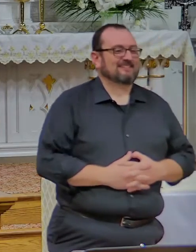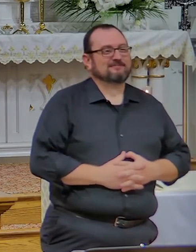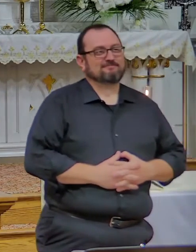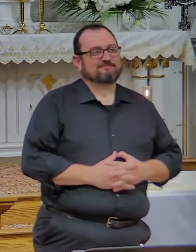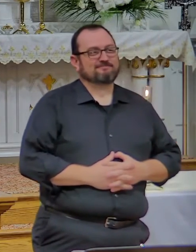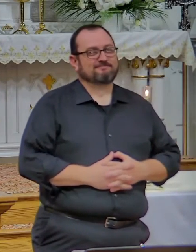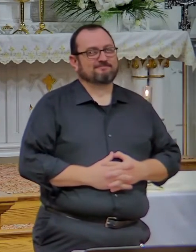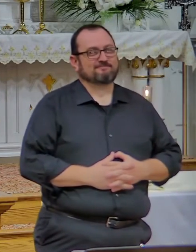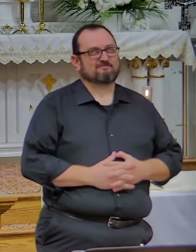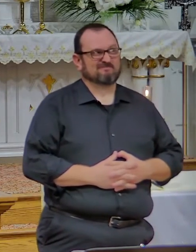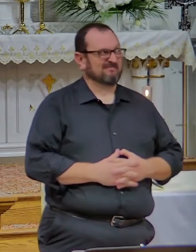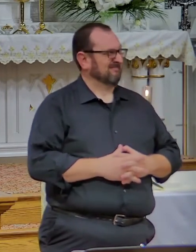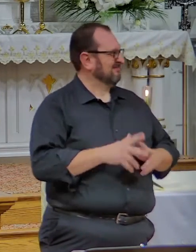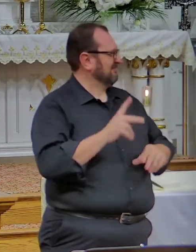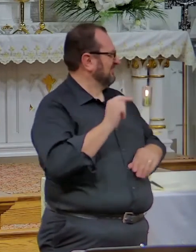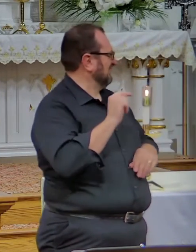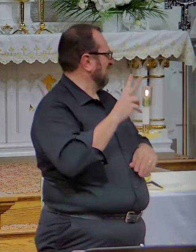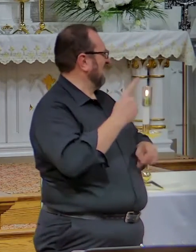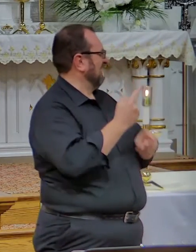Because it's on TV, right?